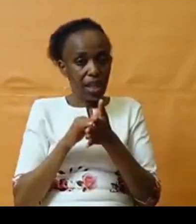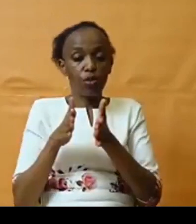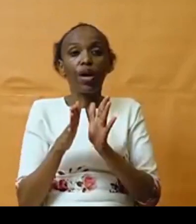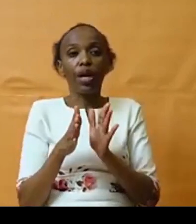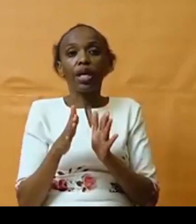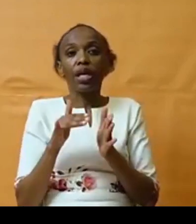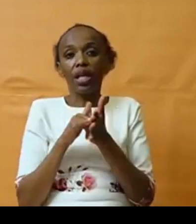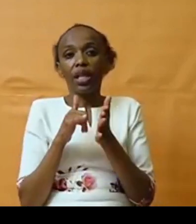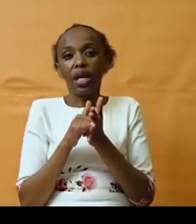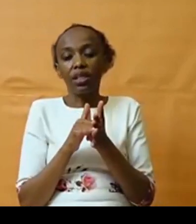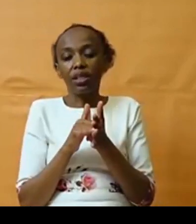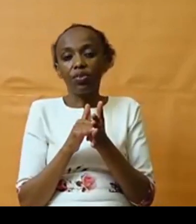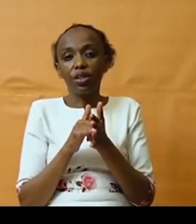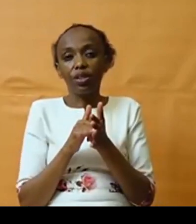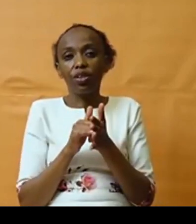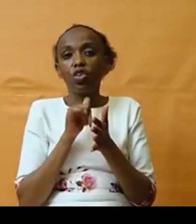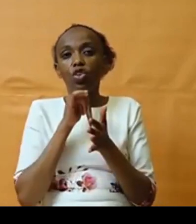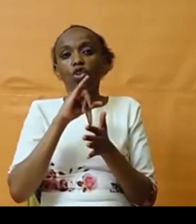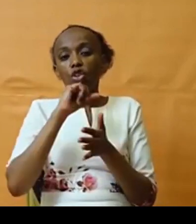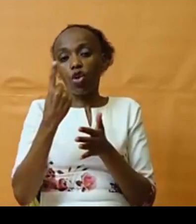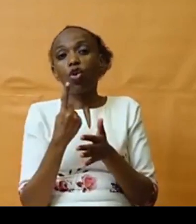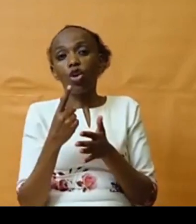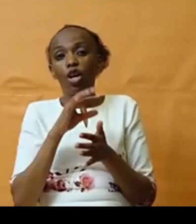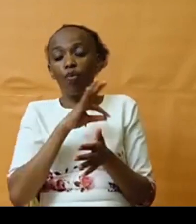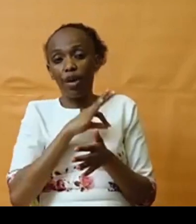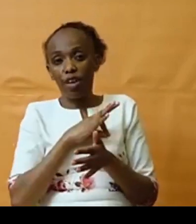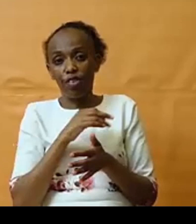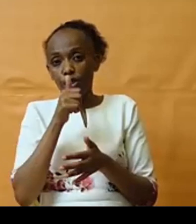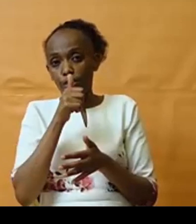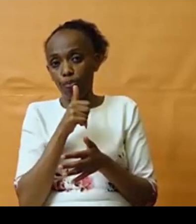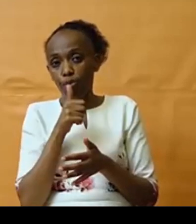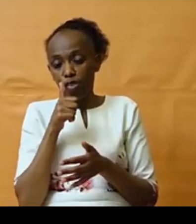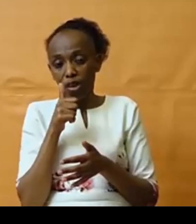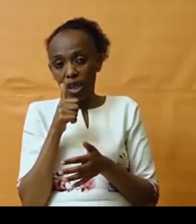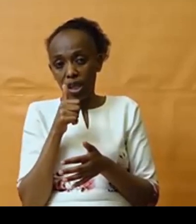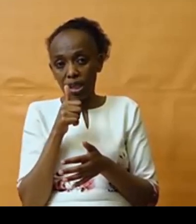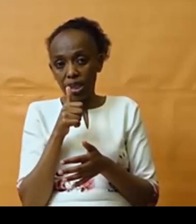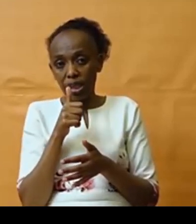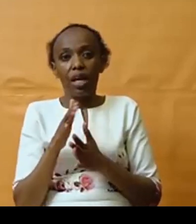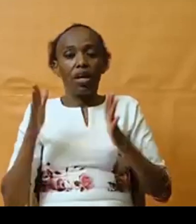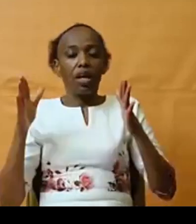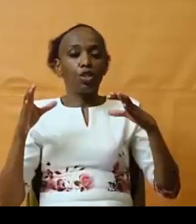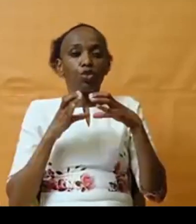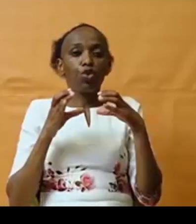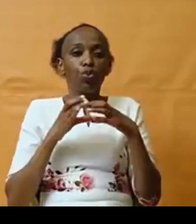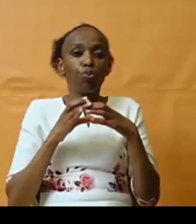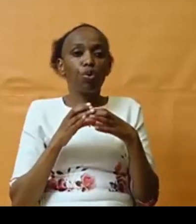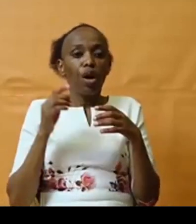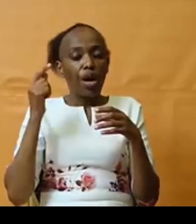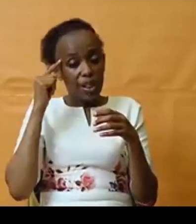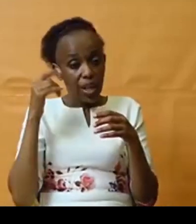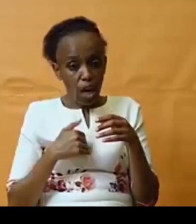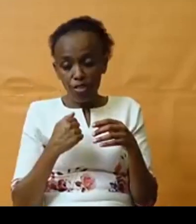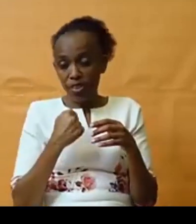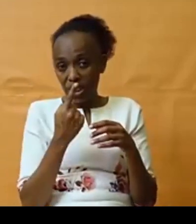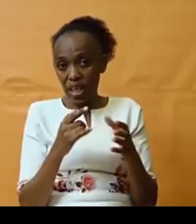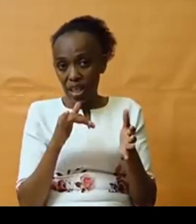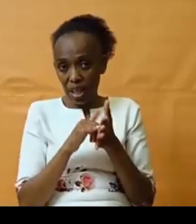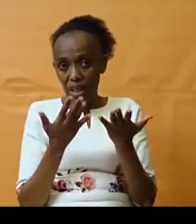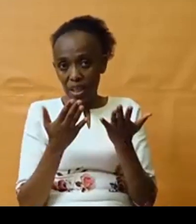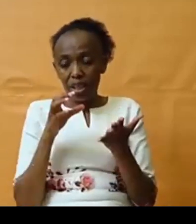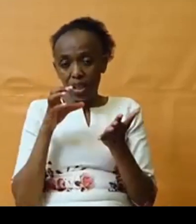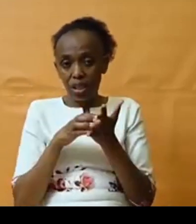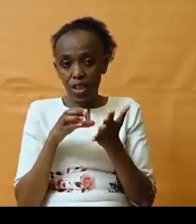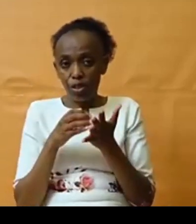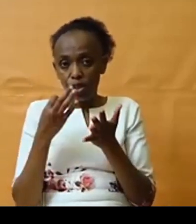which is not going to just benefit private, large corporations. I think there has been mention of issues